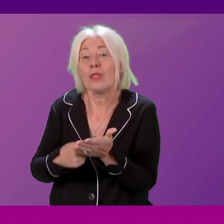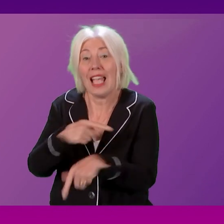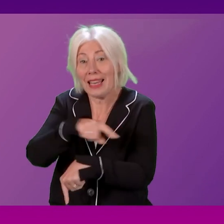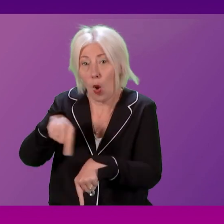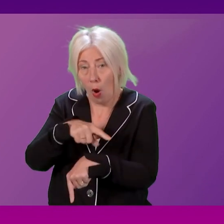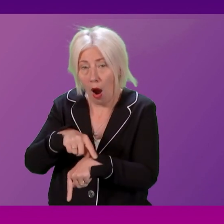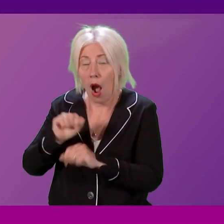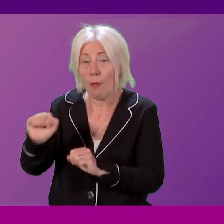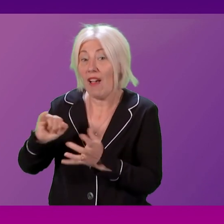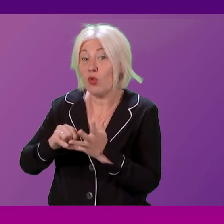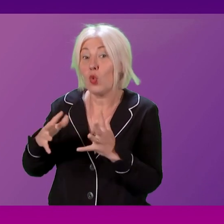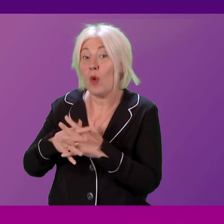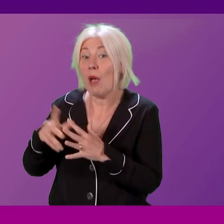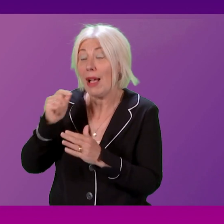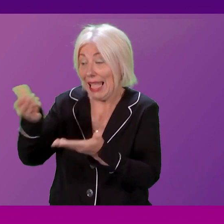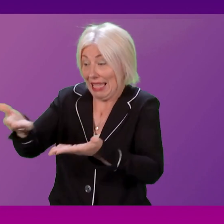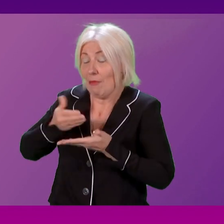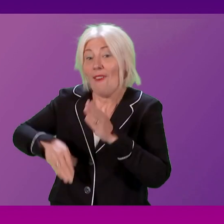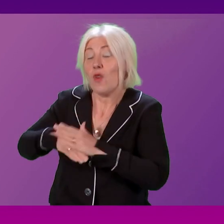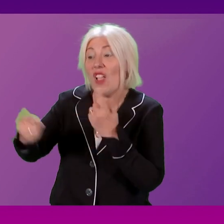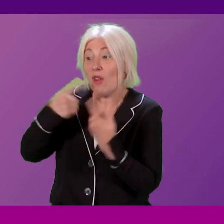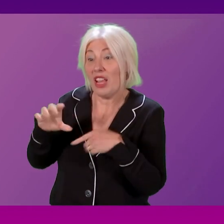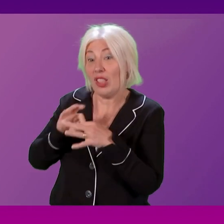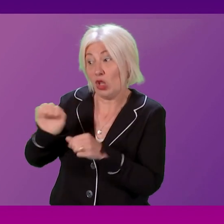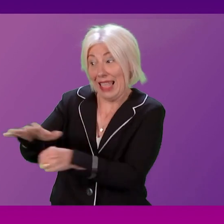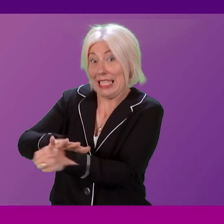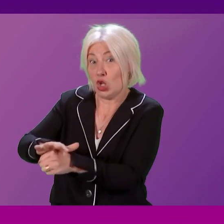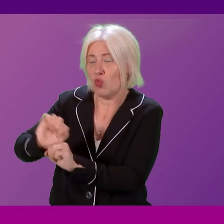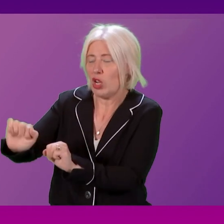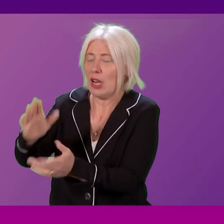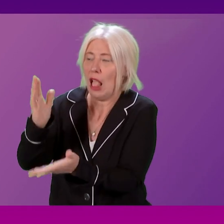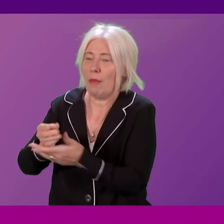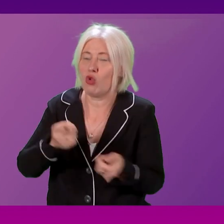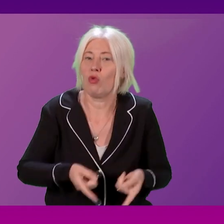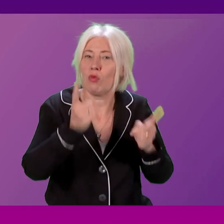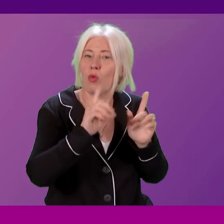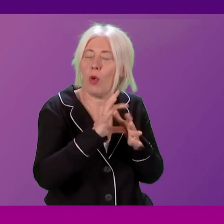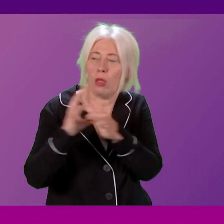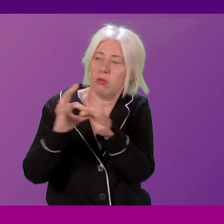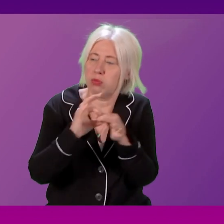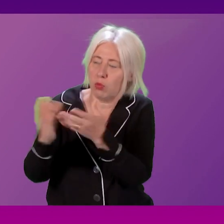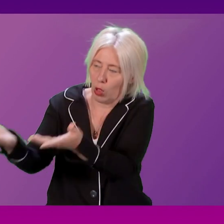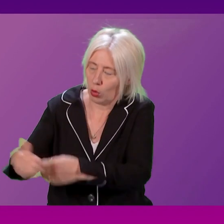But if Sue Webber can furnish the government with full details, then I'll ensure that the Cabinet Secretary engages with her on this issue. I'm Duncan Glancy.